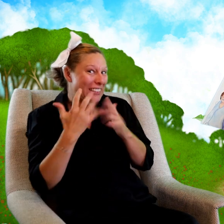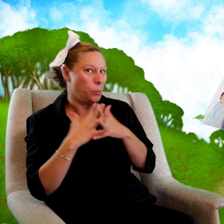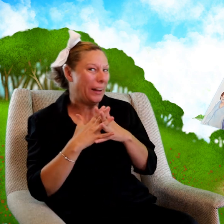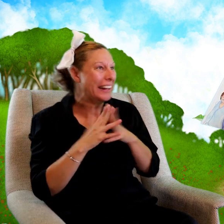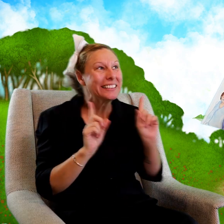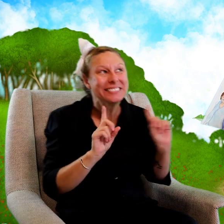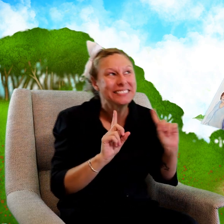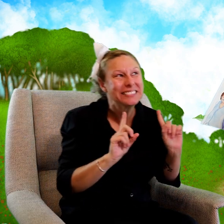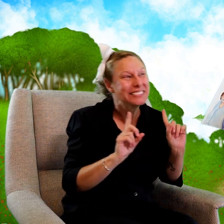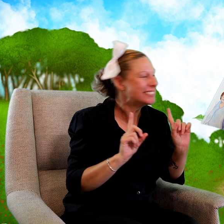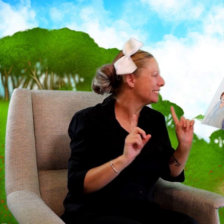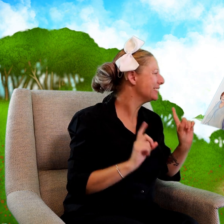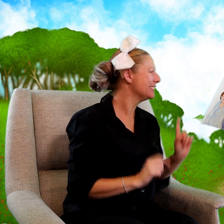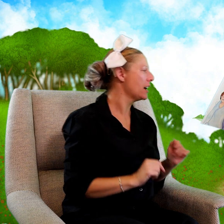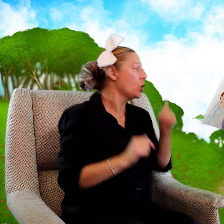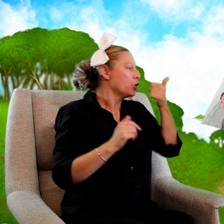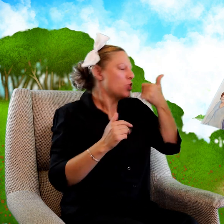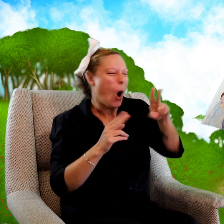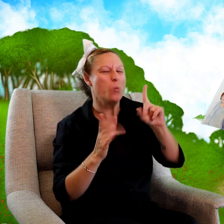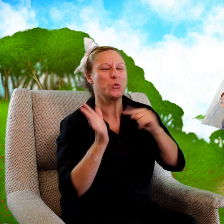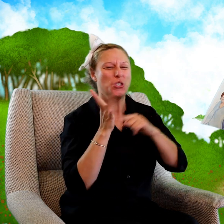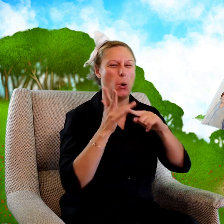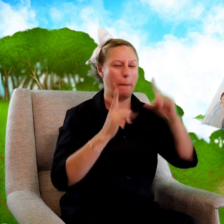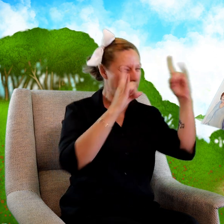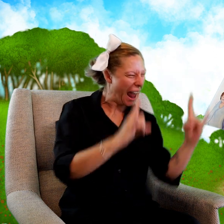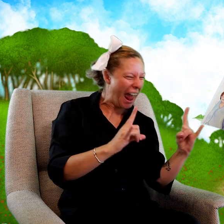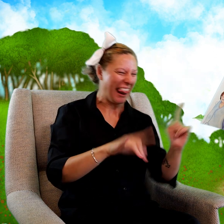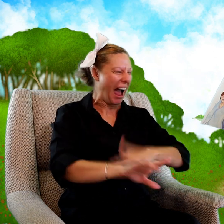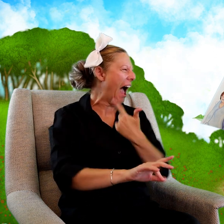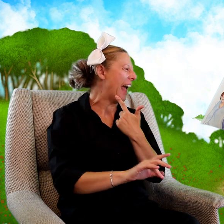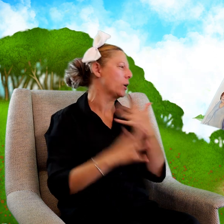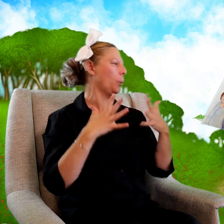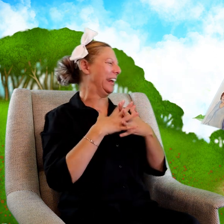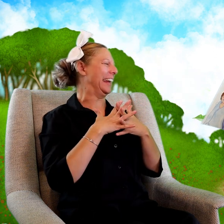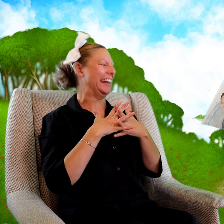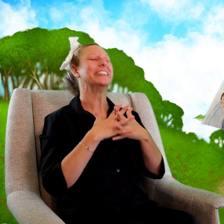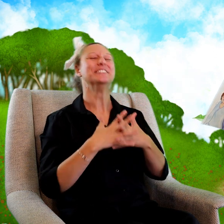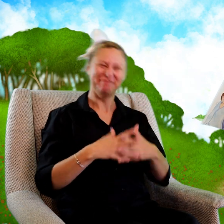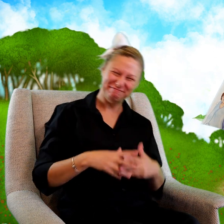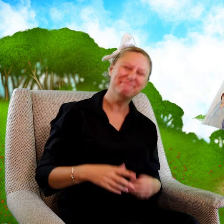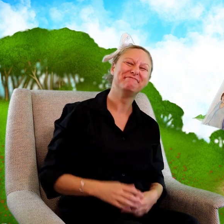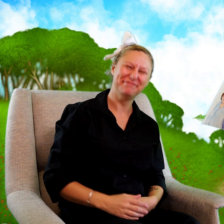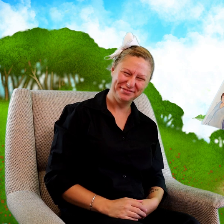next week is go to bed late week, announced Ben.